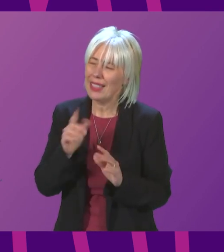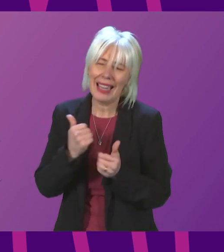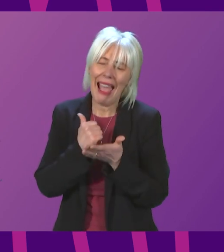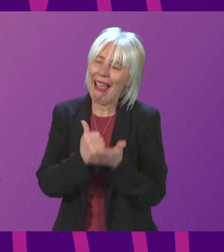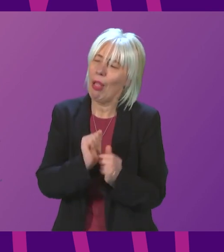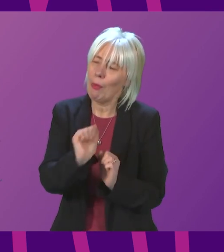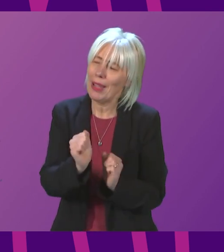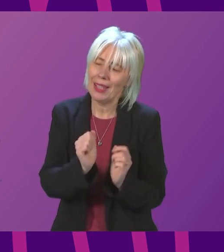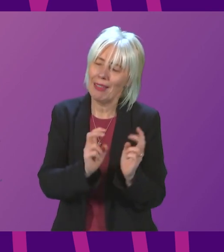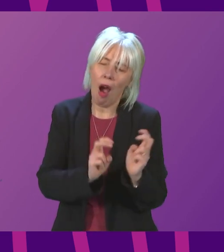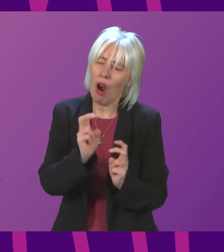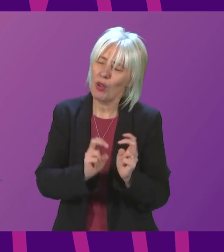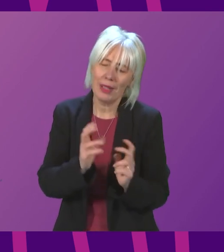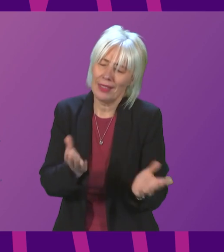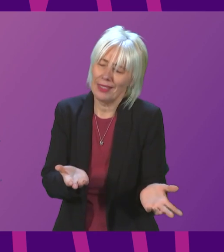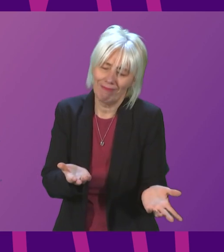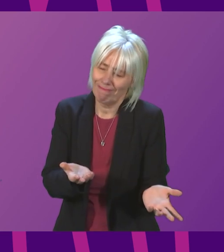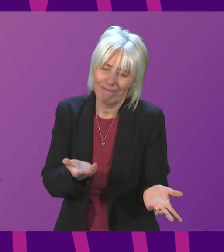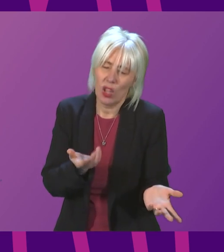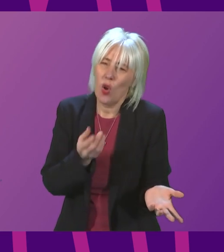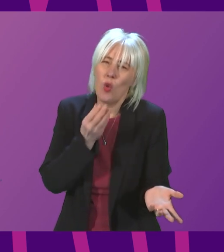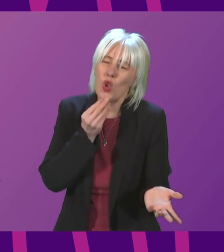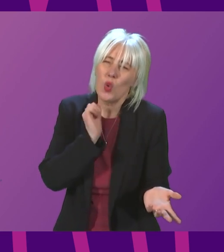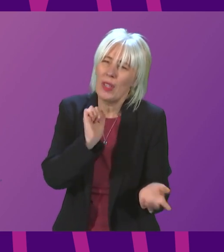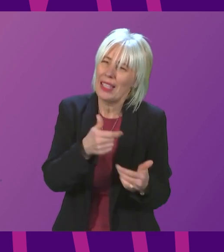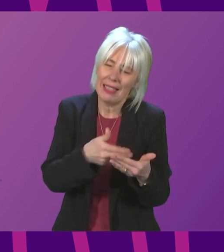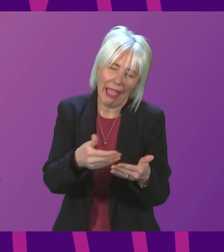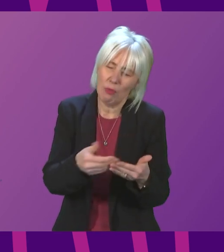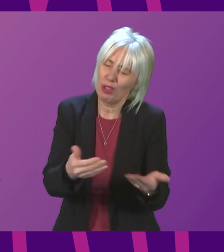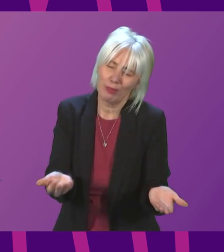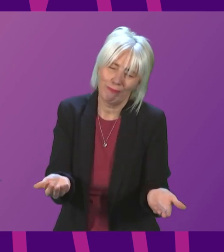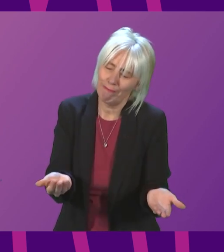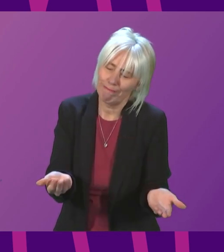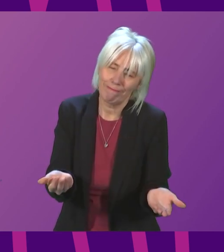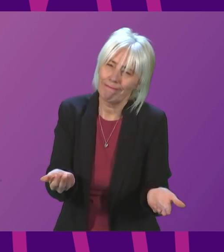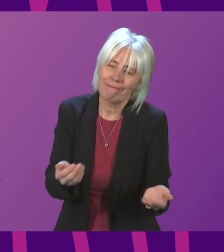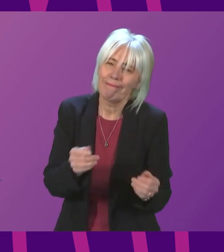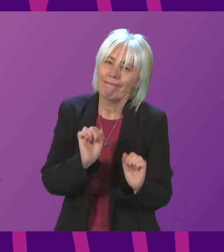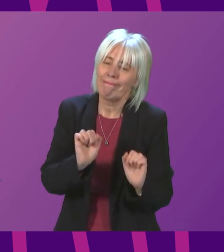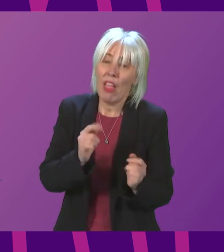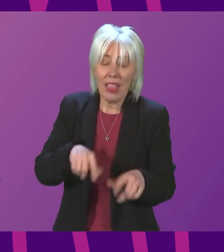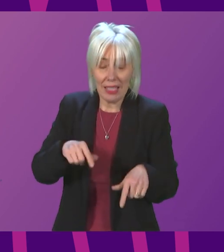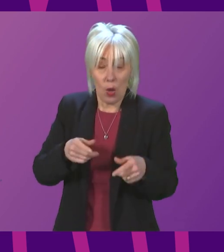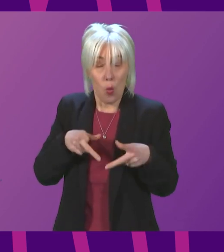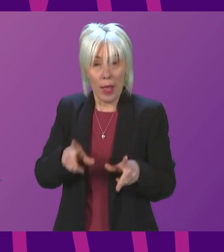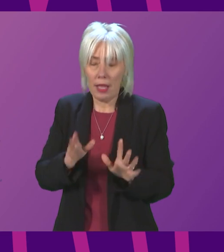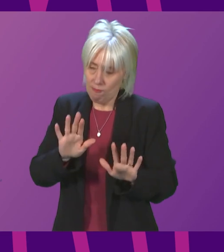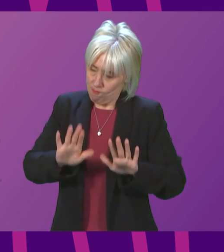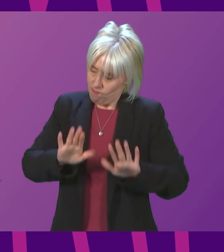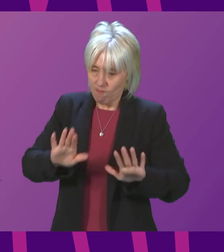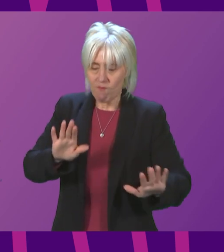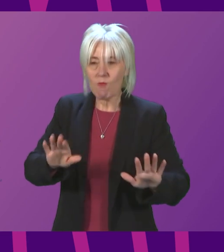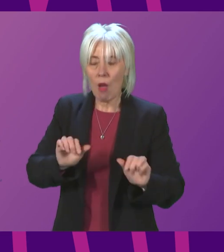hyperbole that he uses in his language there. This is a proportionate measure that businesses